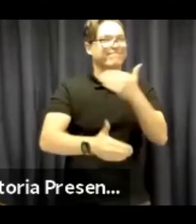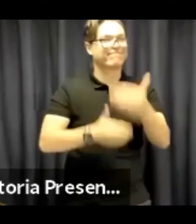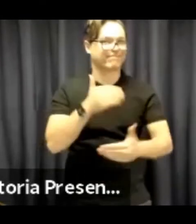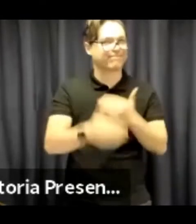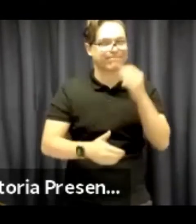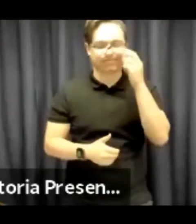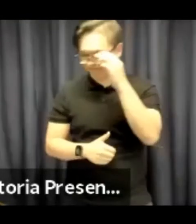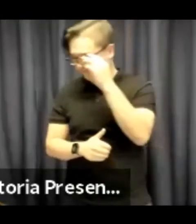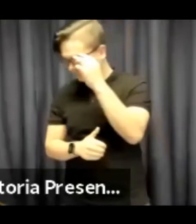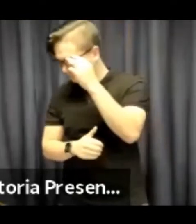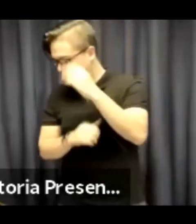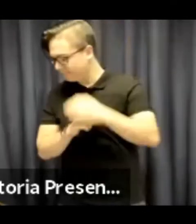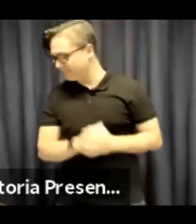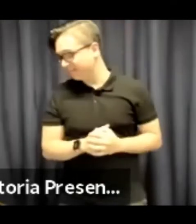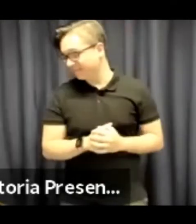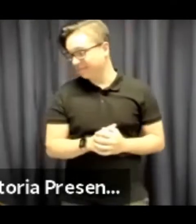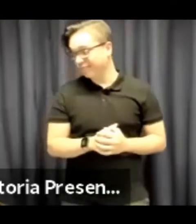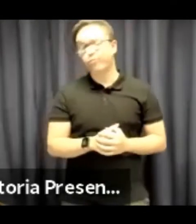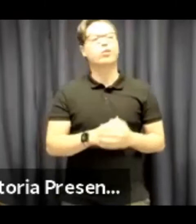COVID but we've persevered through this time.